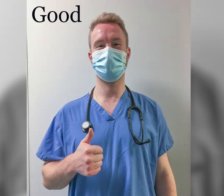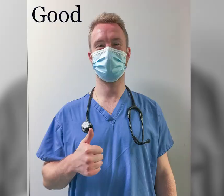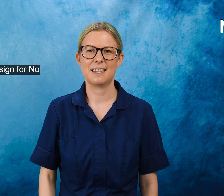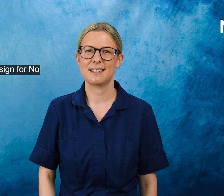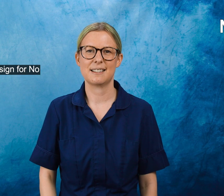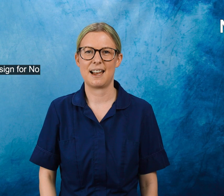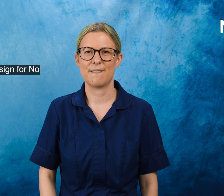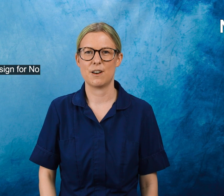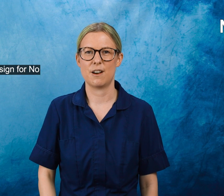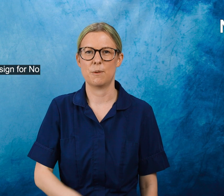This is the sign for no.